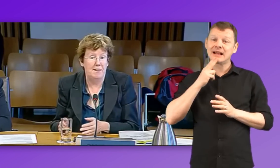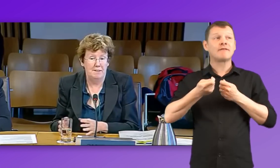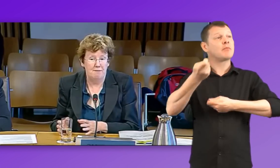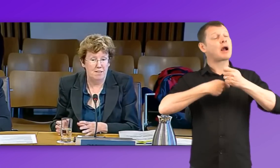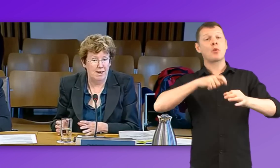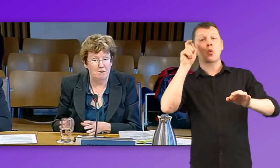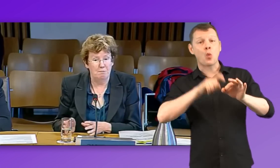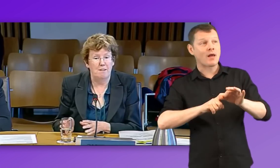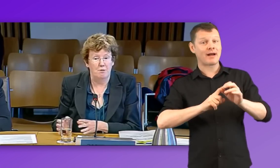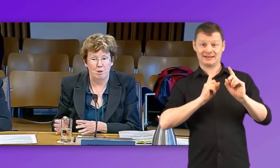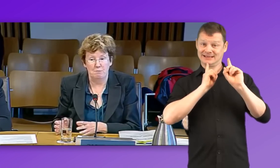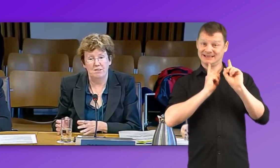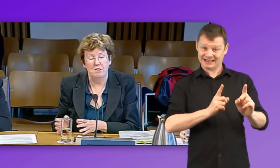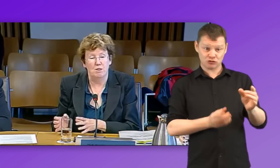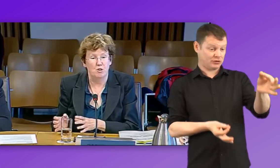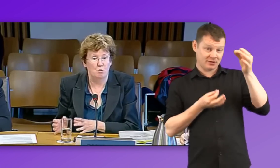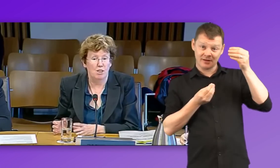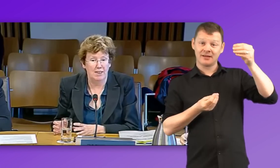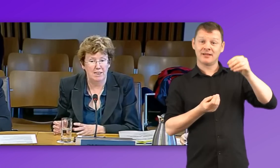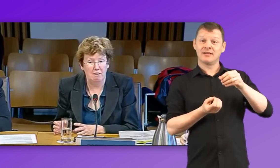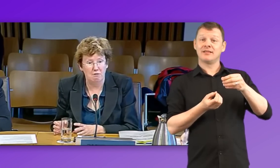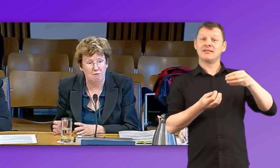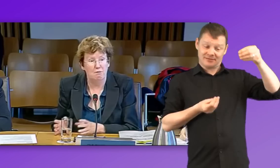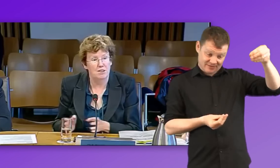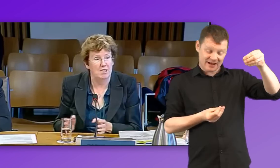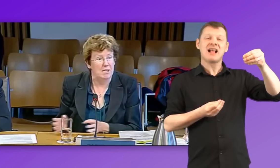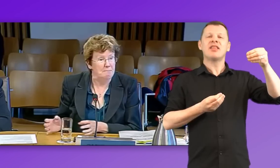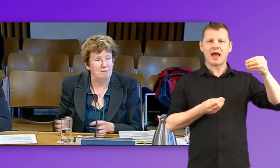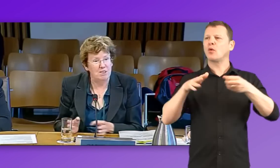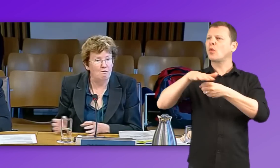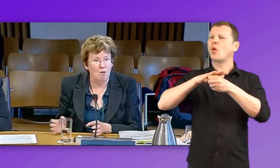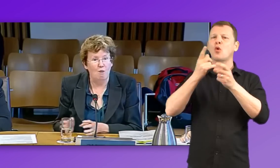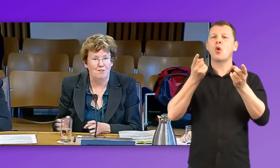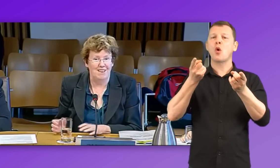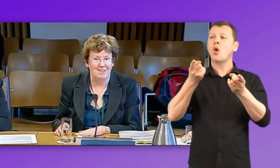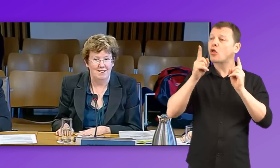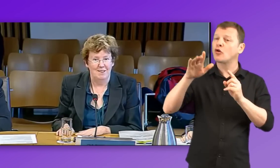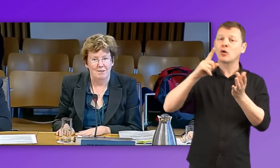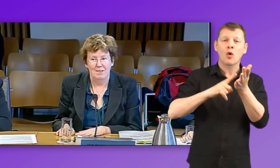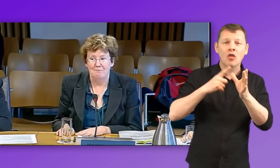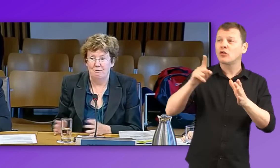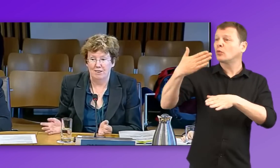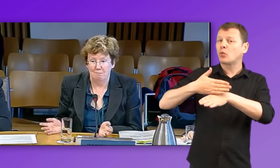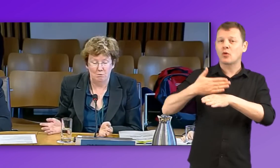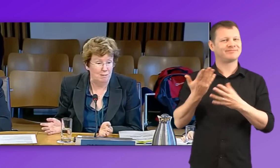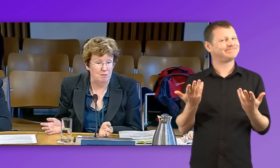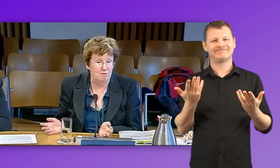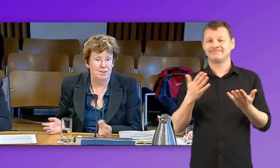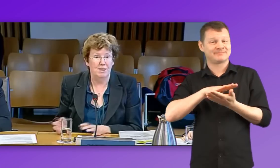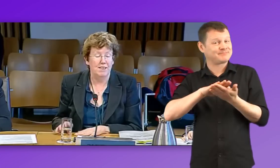finding out about the possibilities once you're working in a local authority, mean we don't often get, for example, people with fluent sign